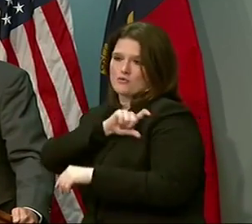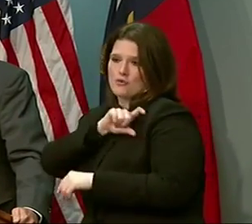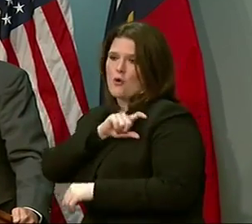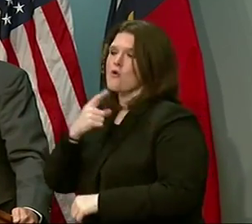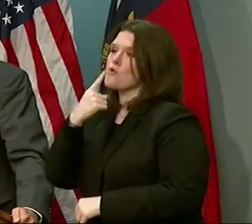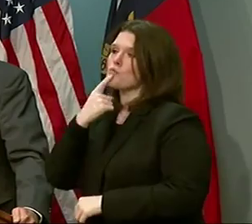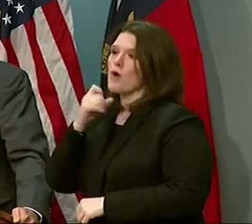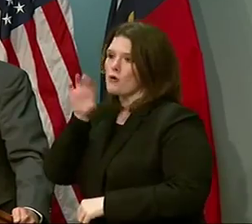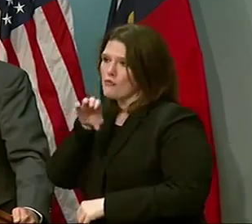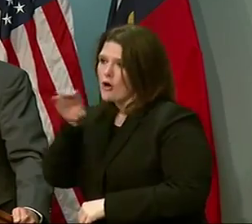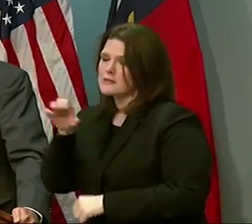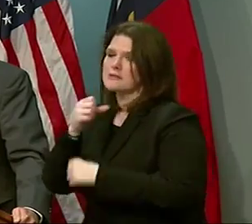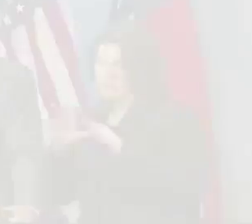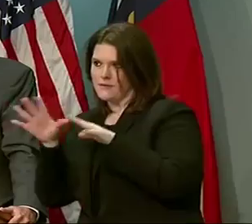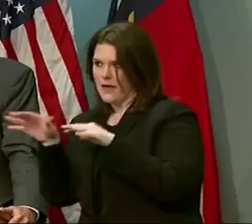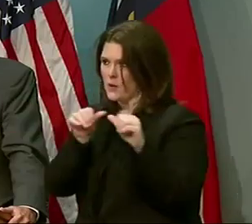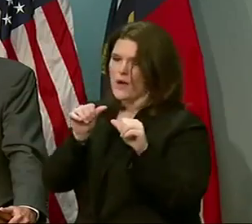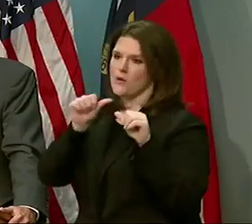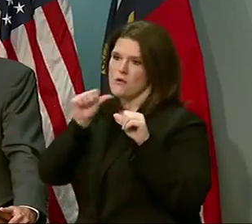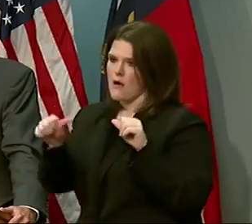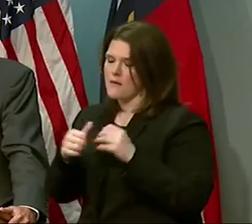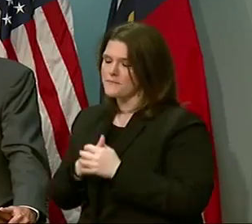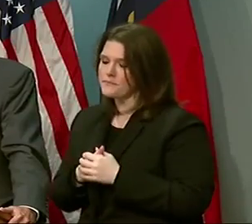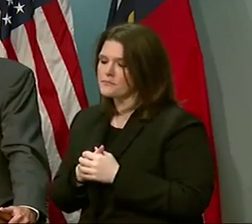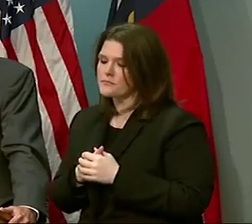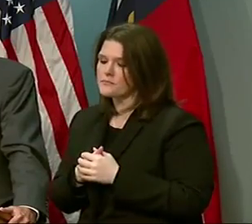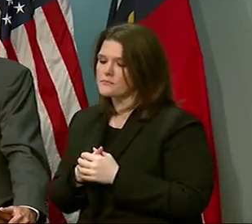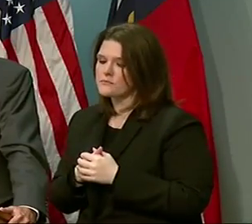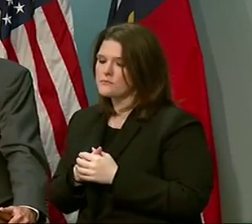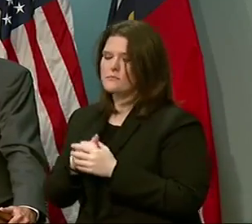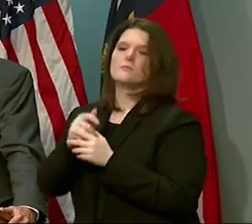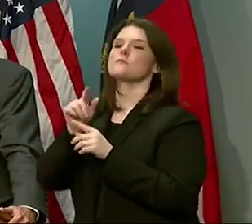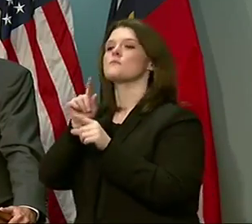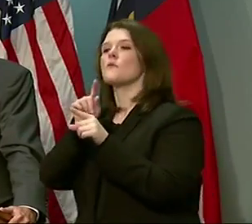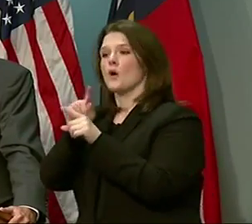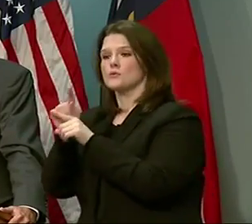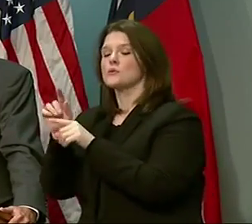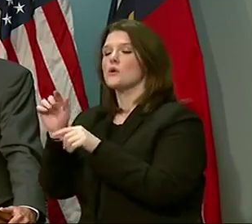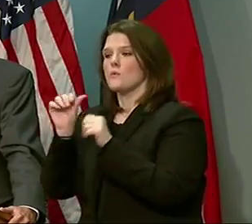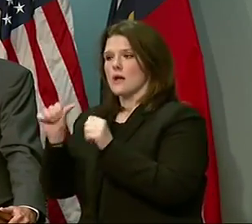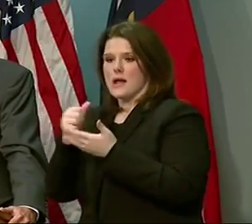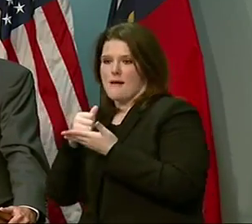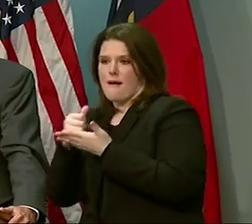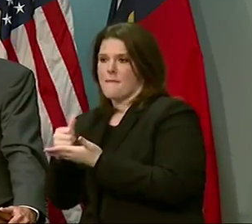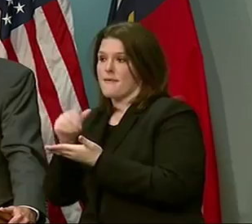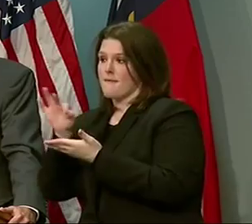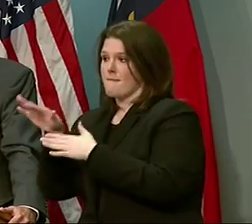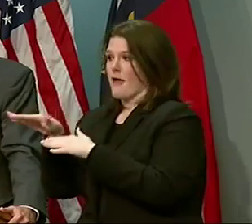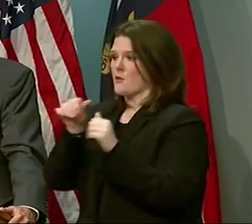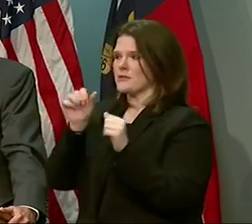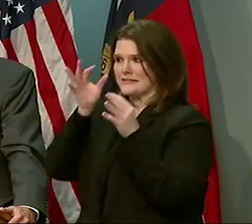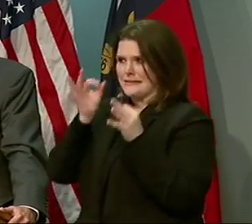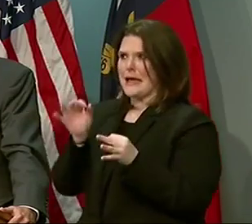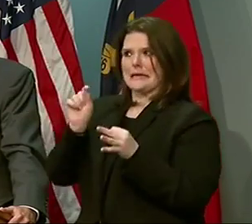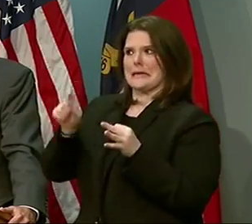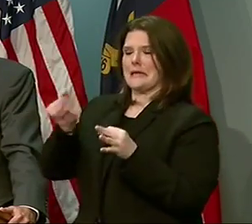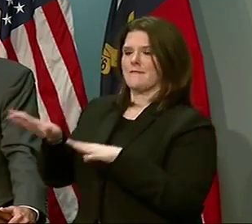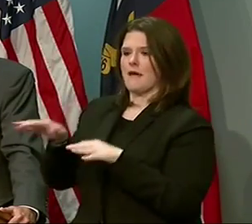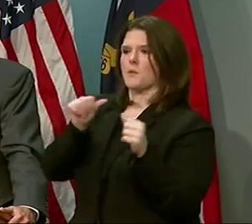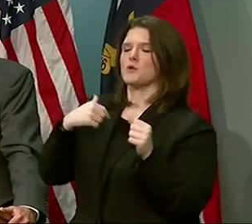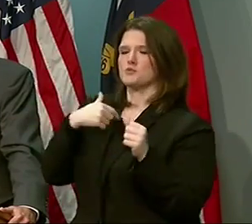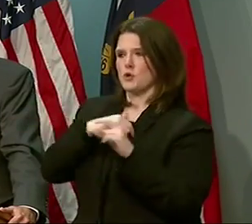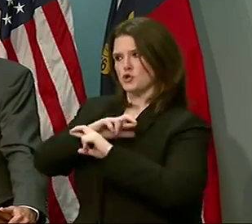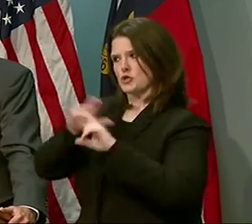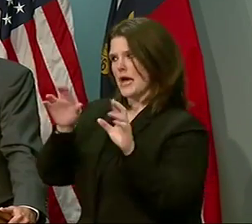Cross, to the Salvation Army. We are also prepared to assist with evacuations in any way if someone does determine that they do need to